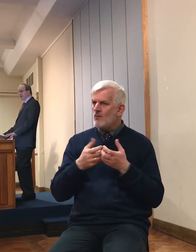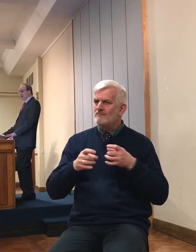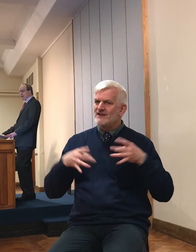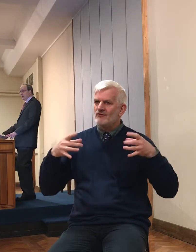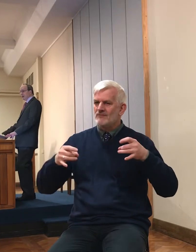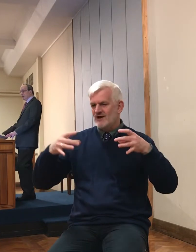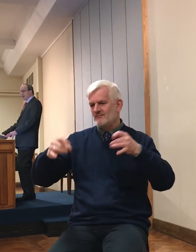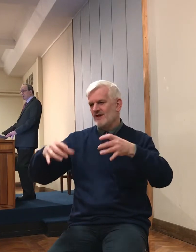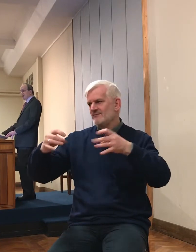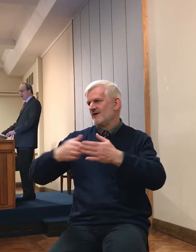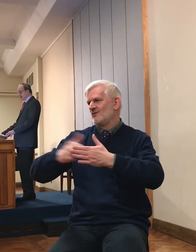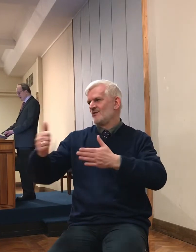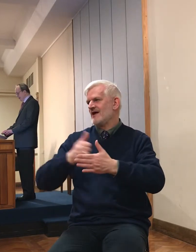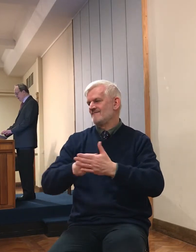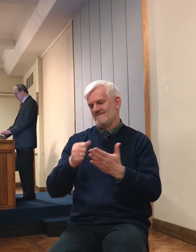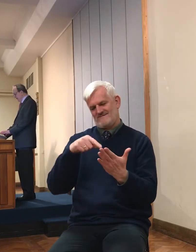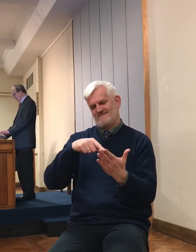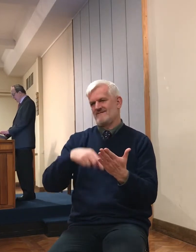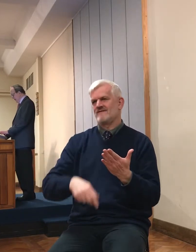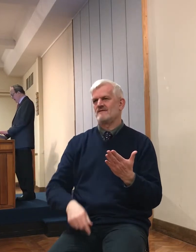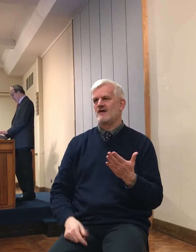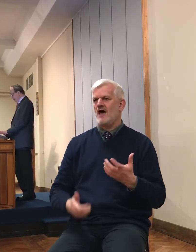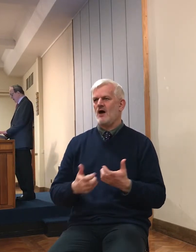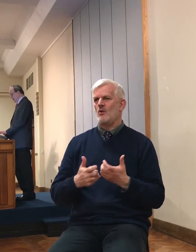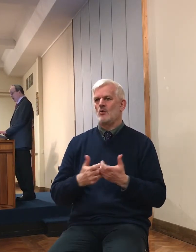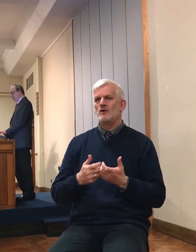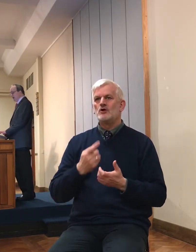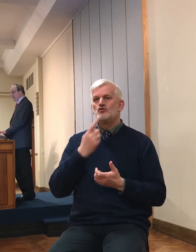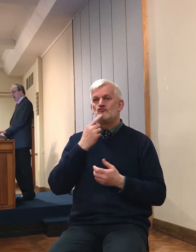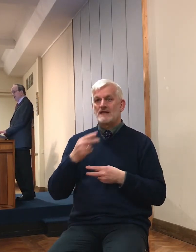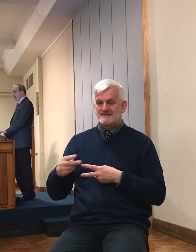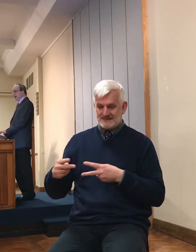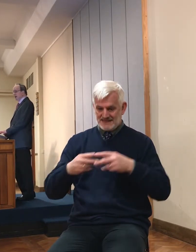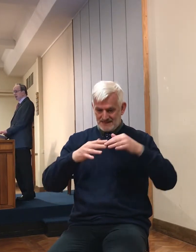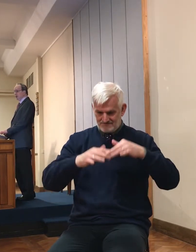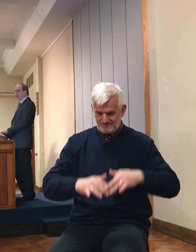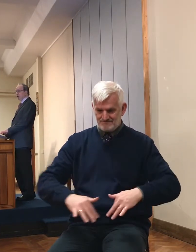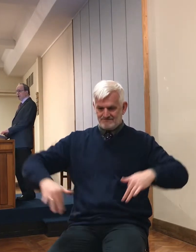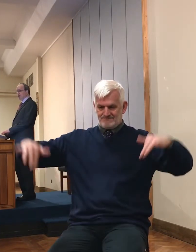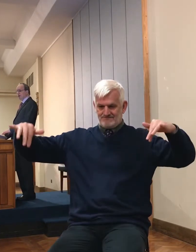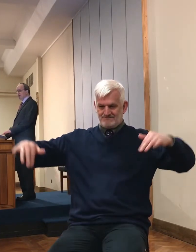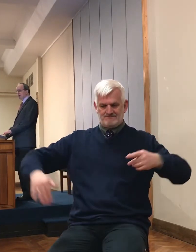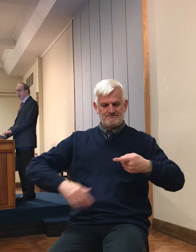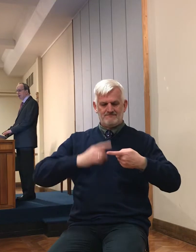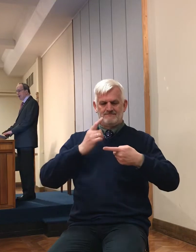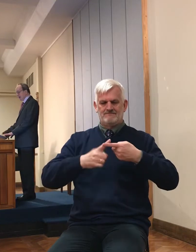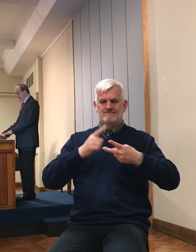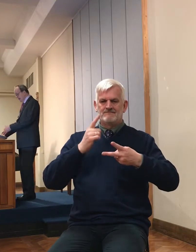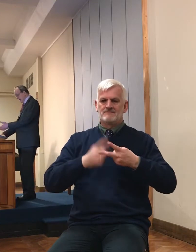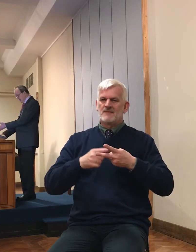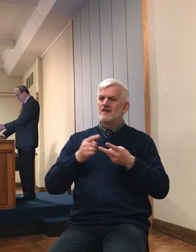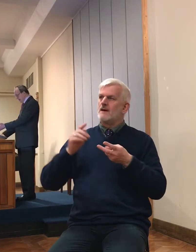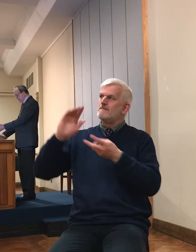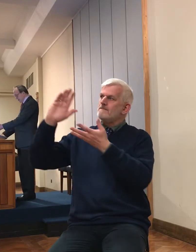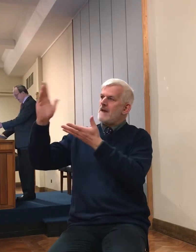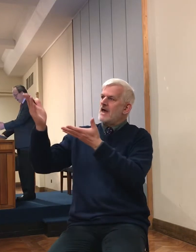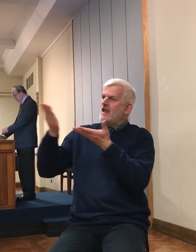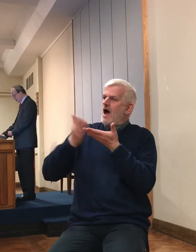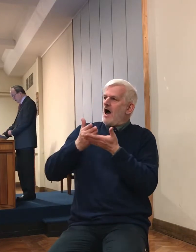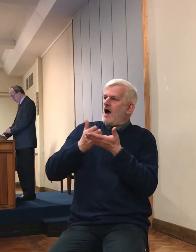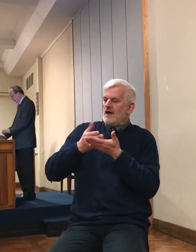beginning, from the parting of the Red Sea, and the giving of the manna, and the provision of the water, and then